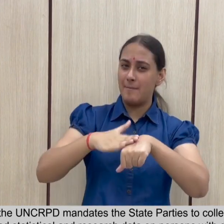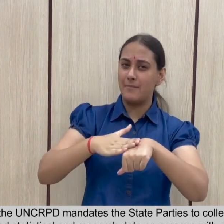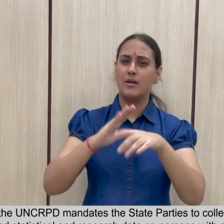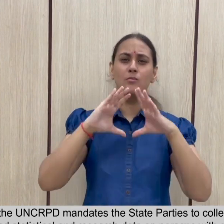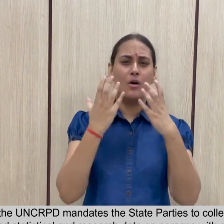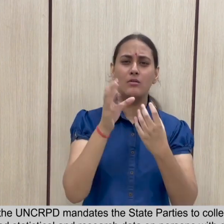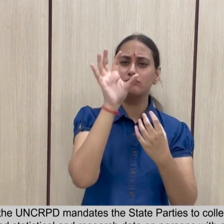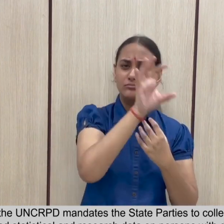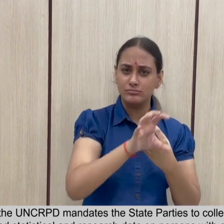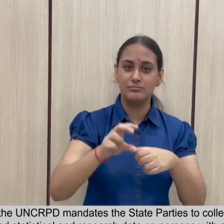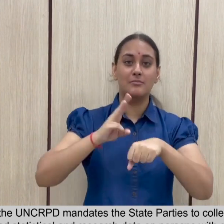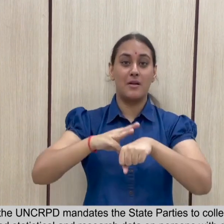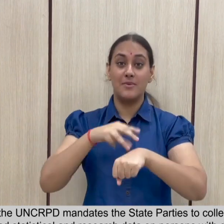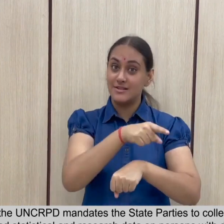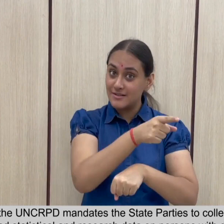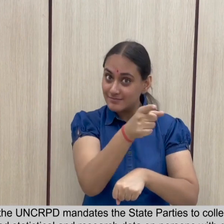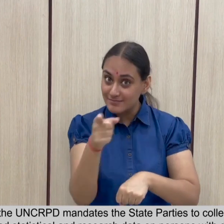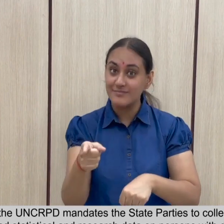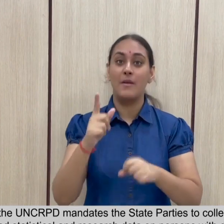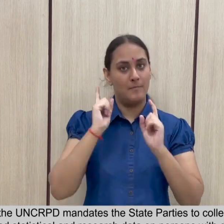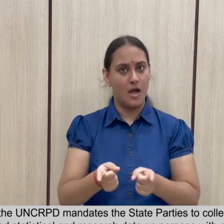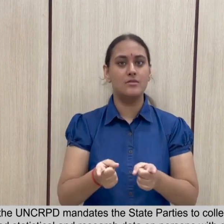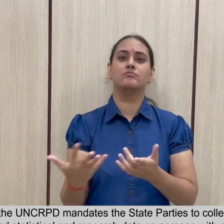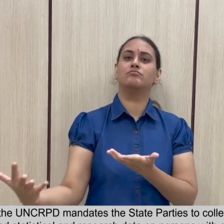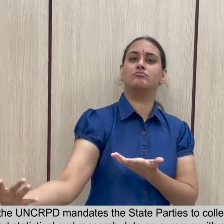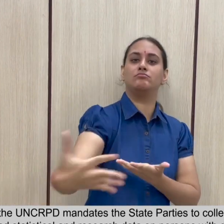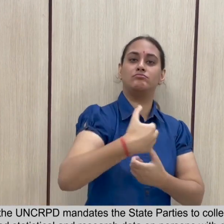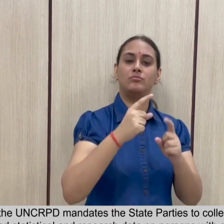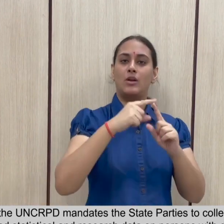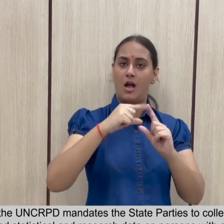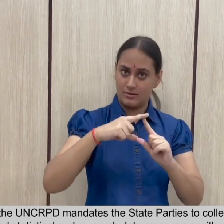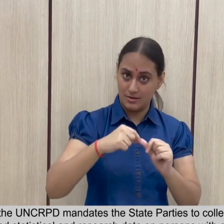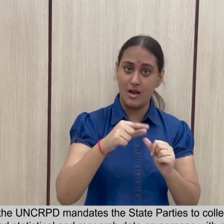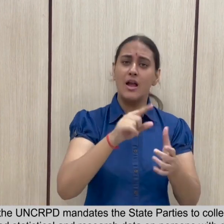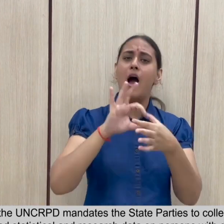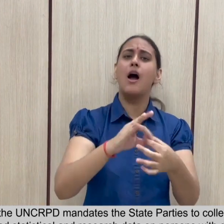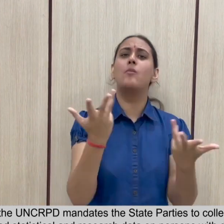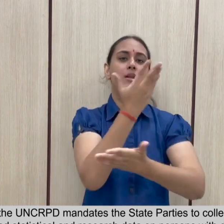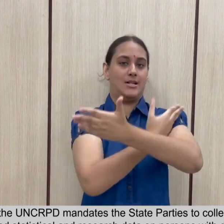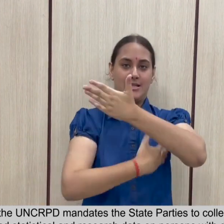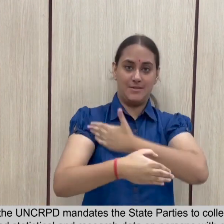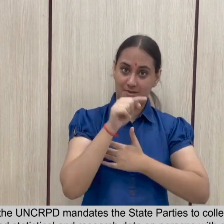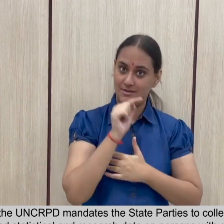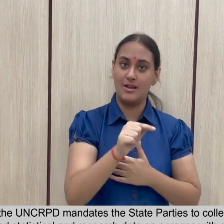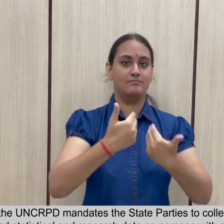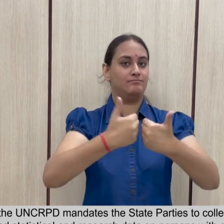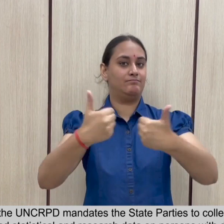the state parties to collect appropriate information including disaggregated statistical and research